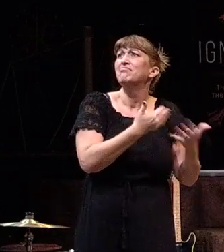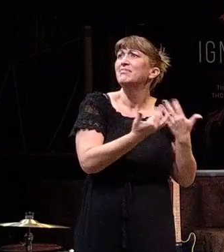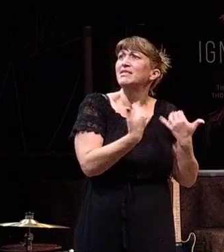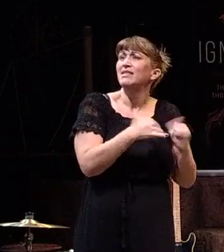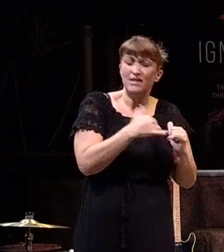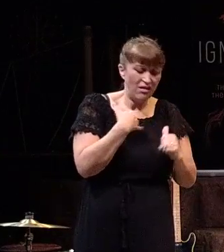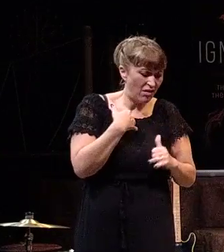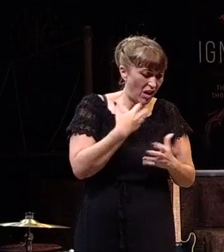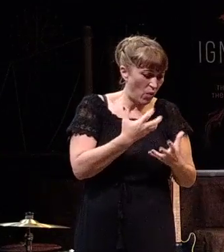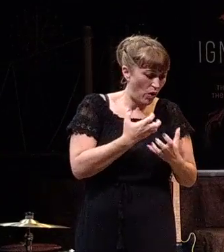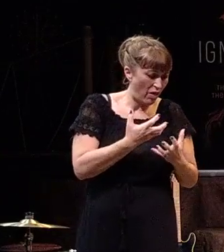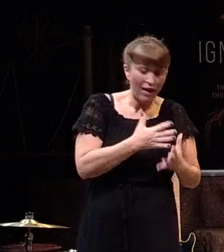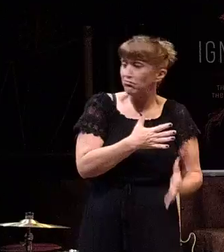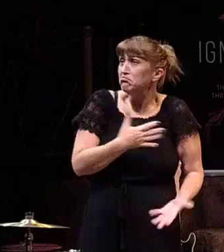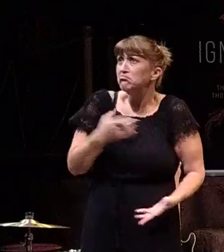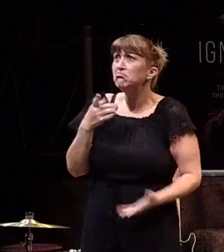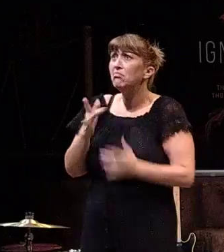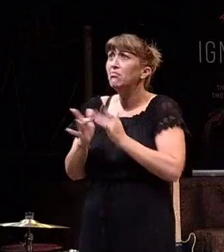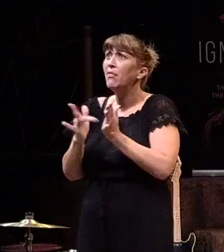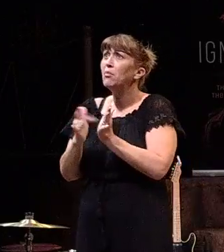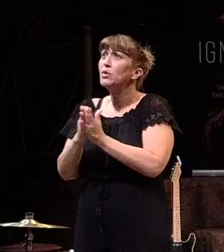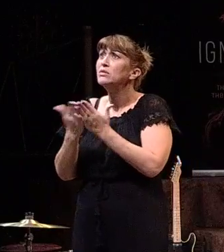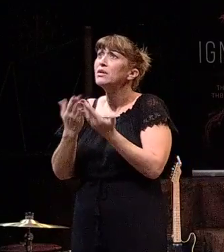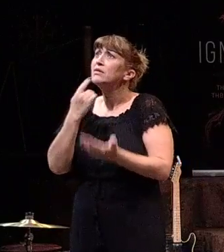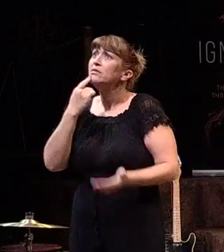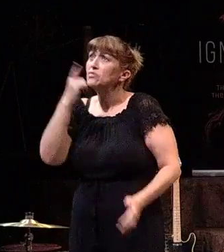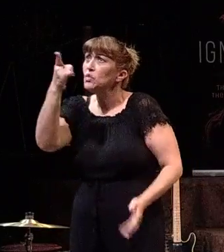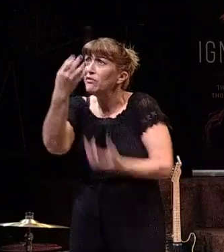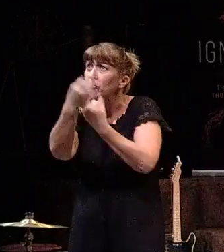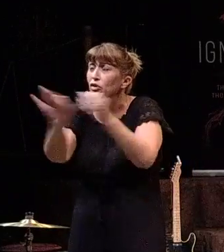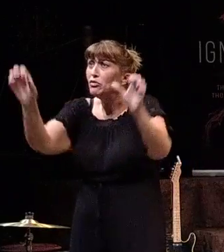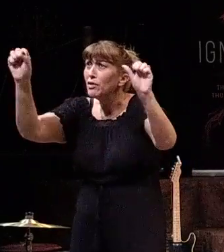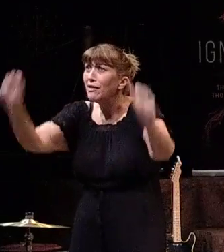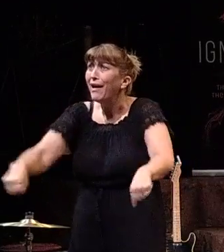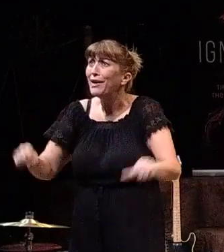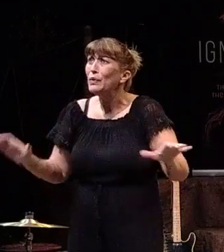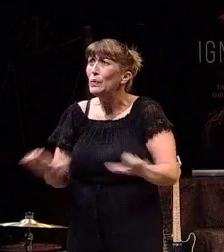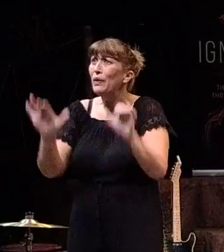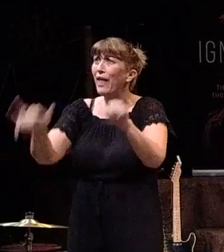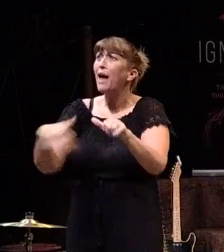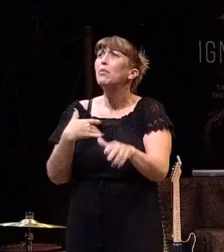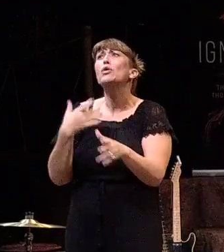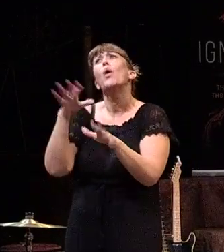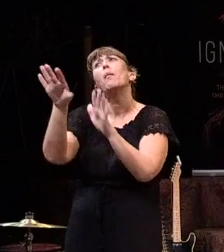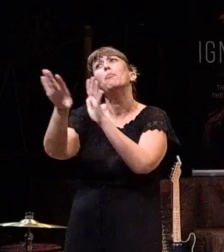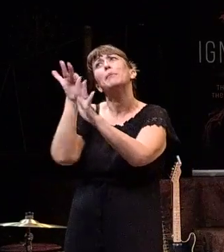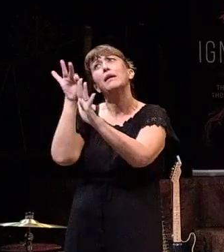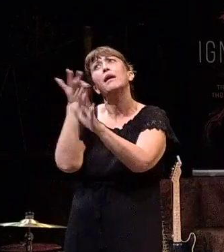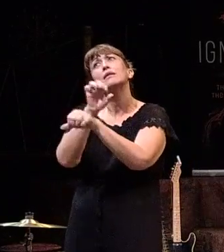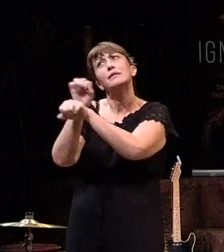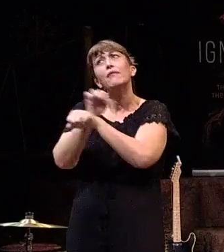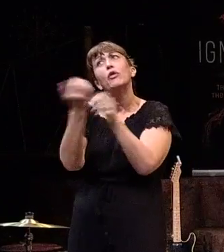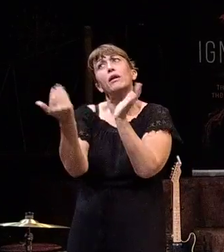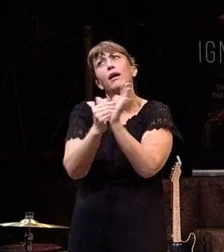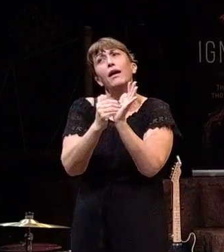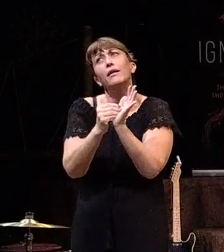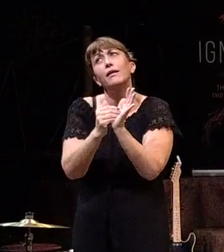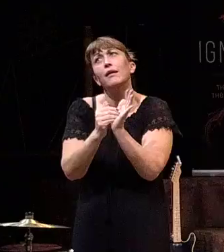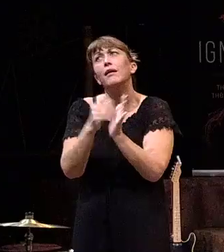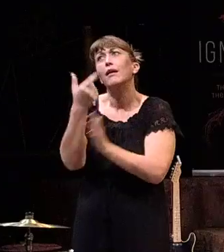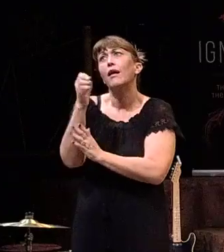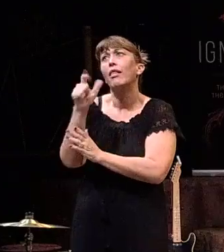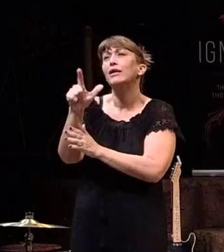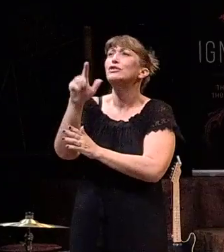And the Bible says, you are free to do that if you want. Just know that you are choosing enslavement all over again. In Galatians 4 and 9,